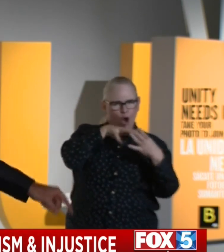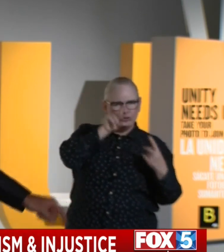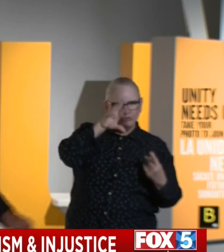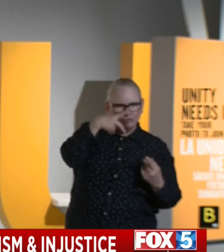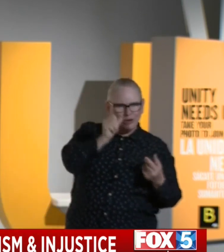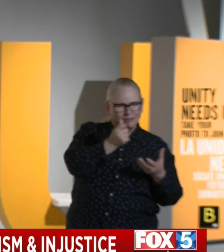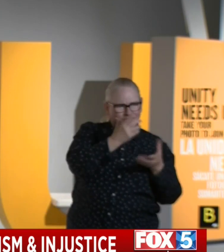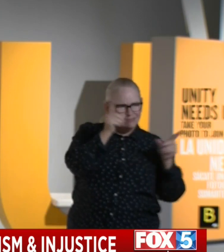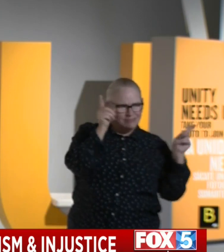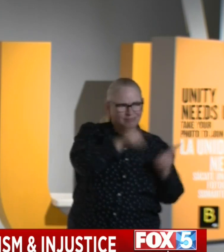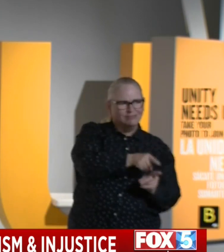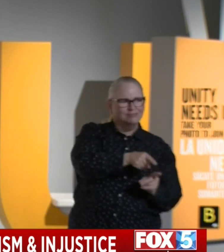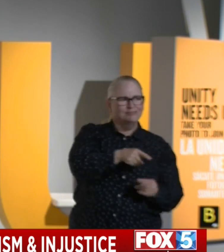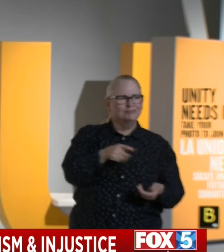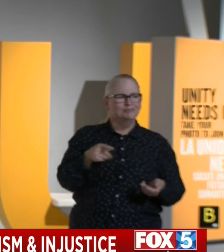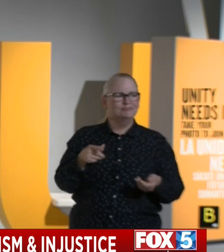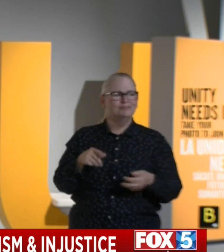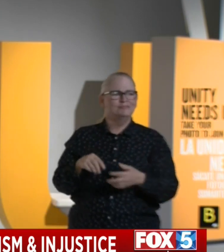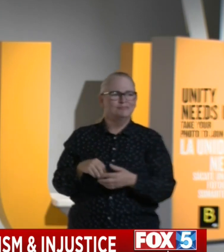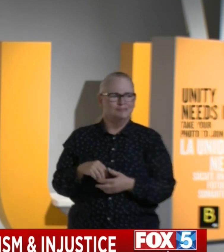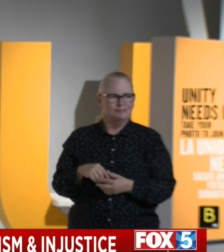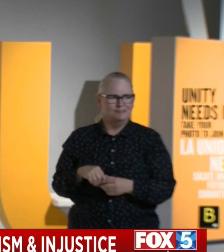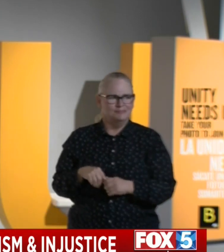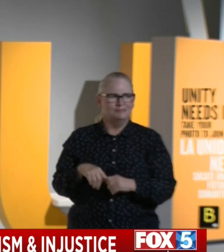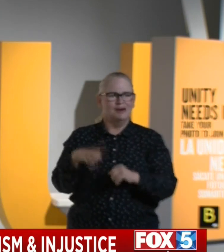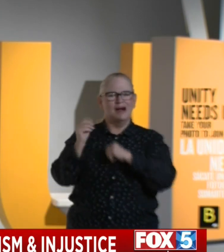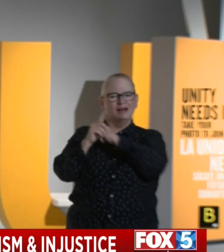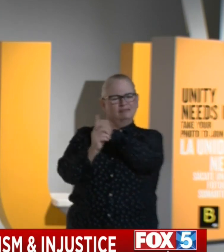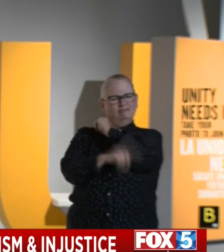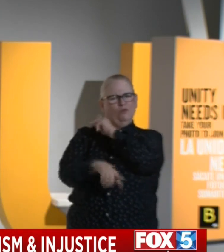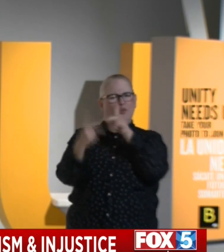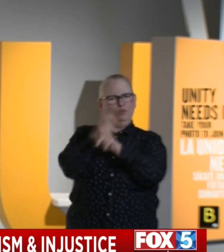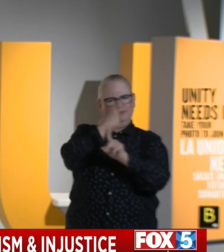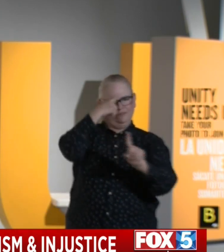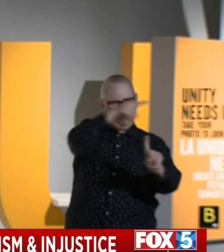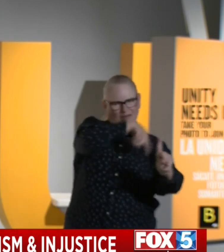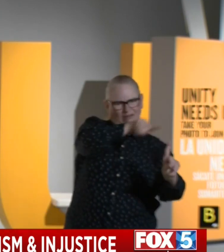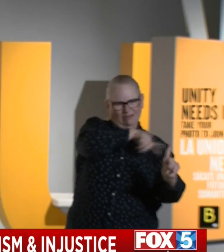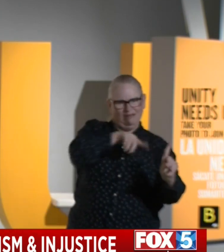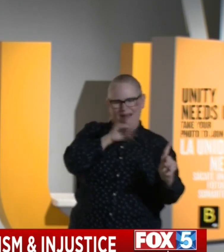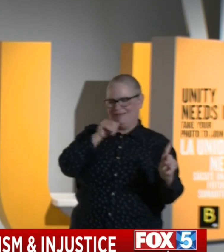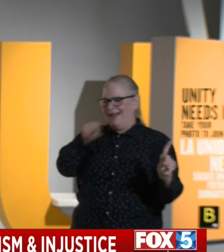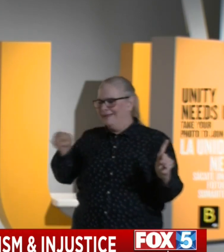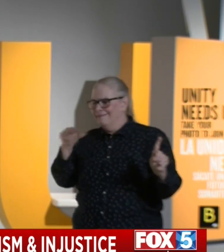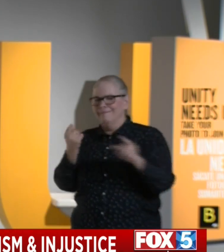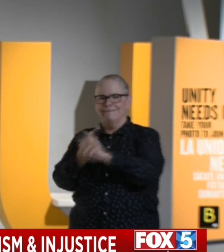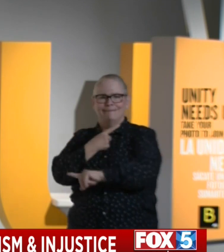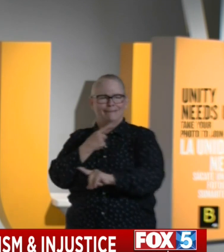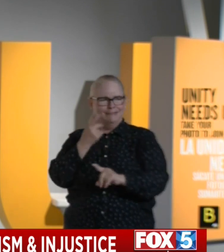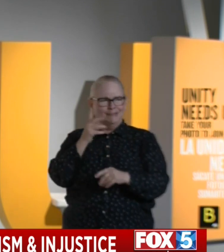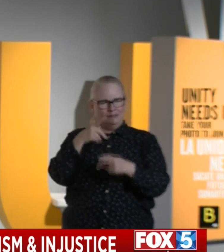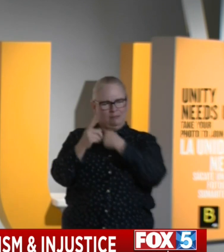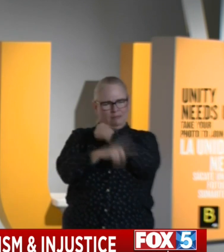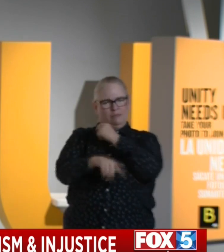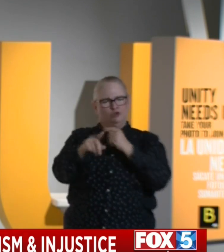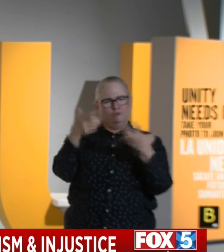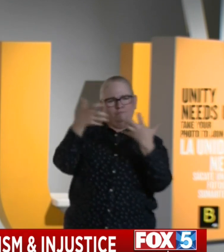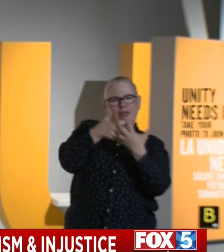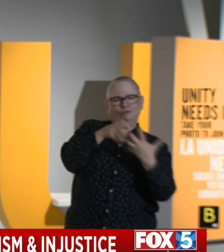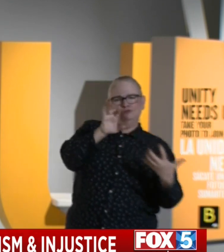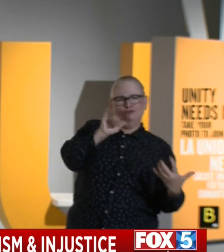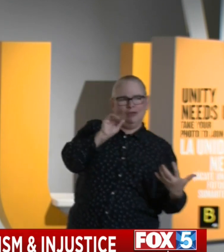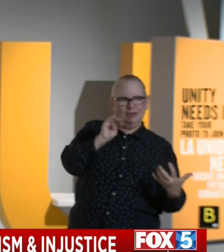not too long ago were part and parcel of the culture of enforcement. And ultimately,